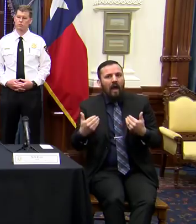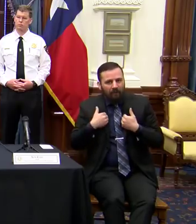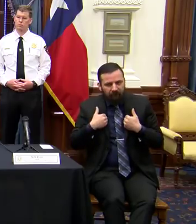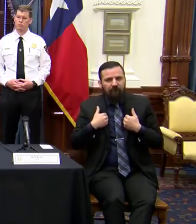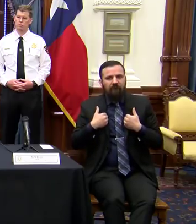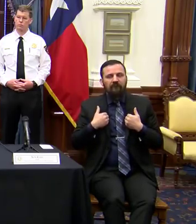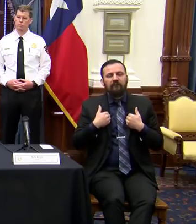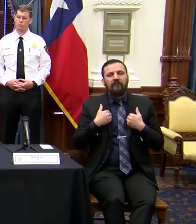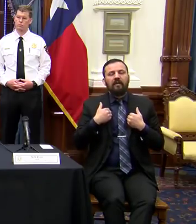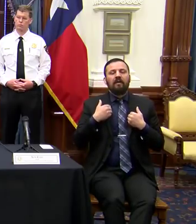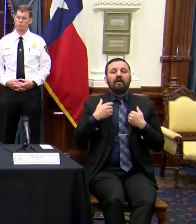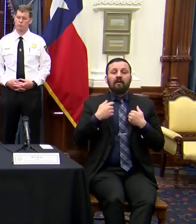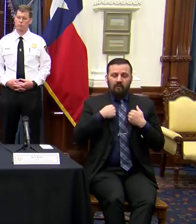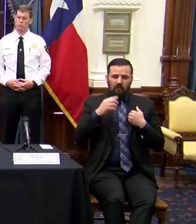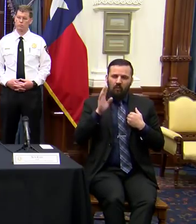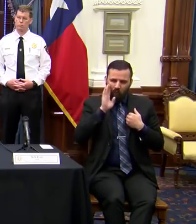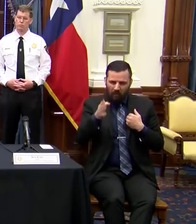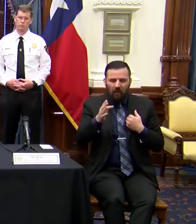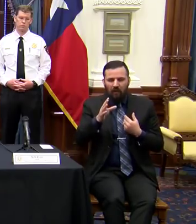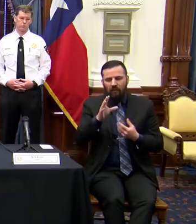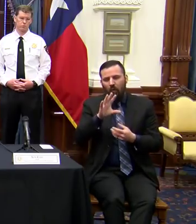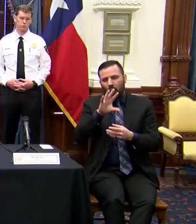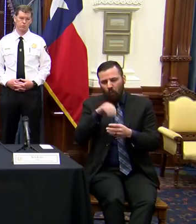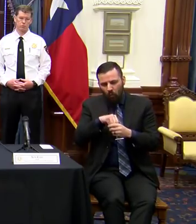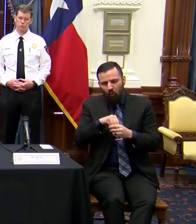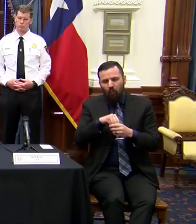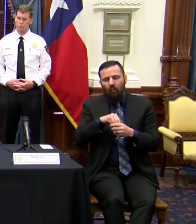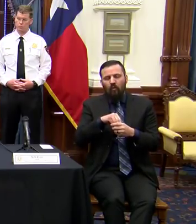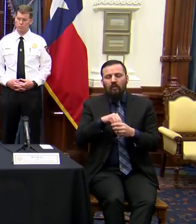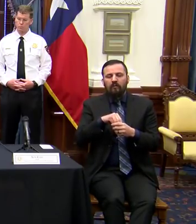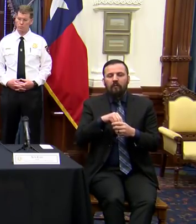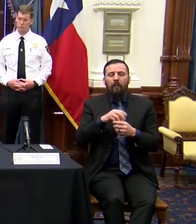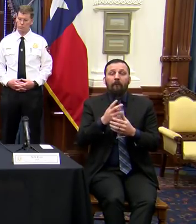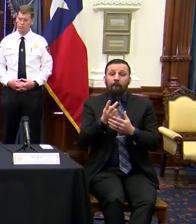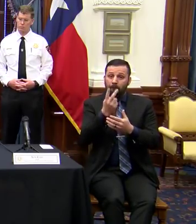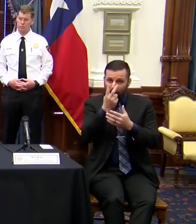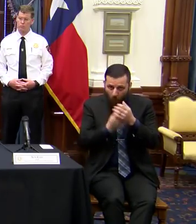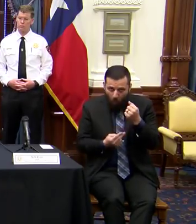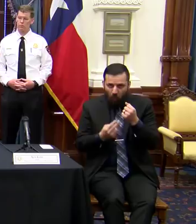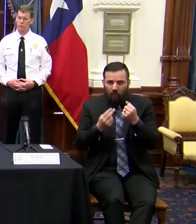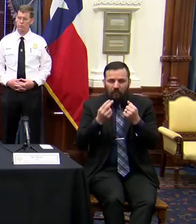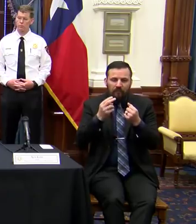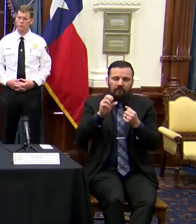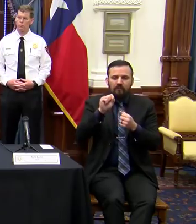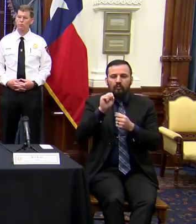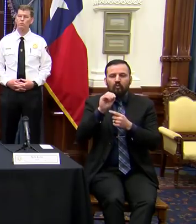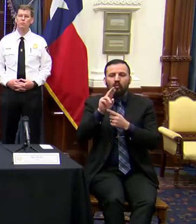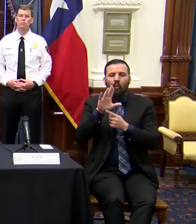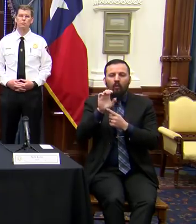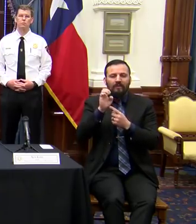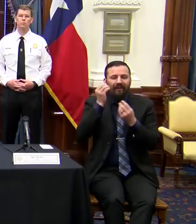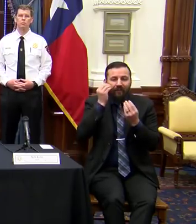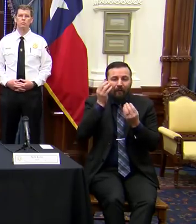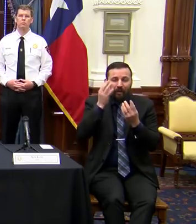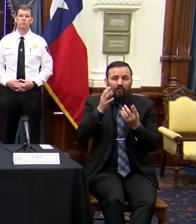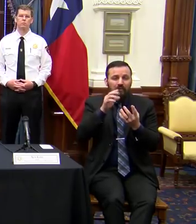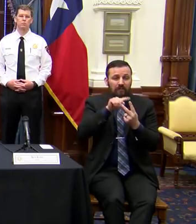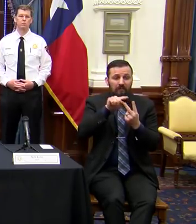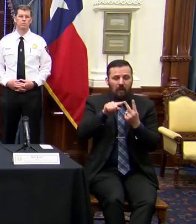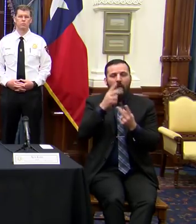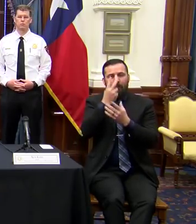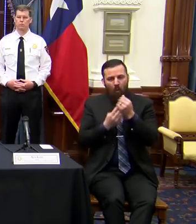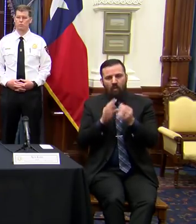tested positive. I will be probably including both sources of those information in my numbers.